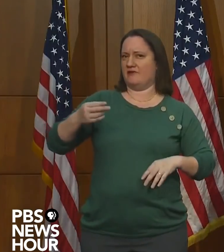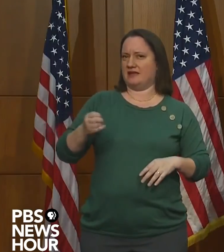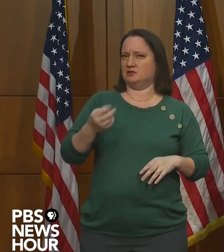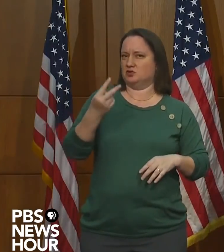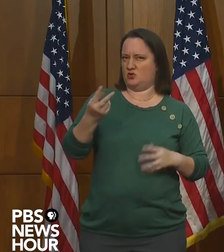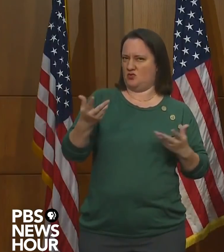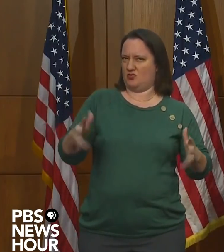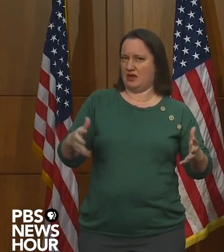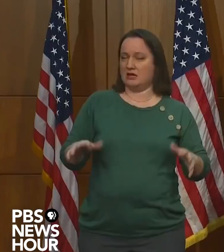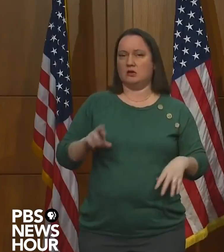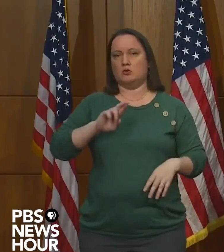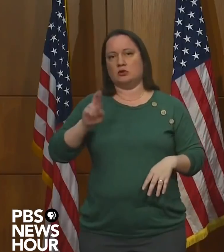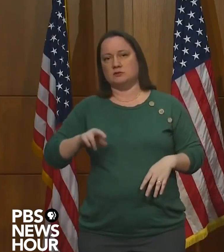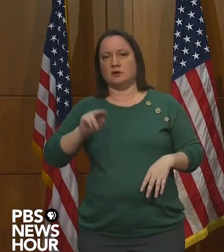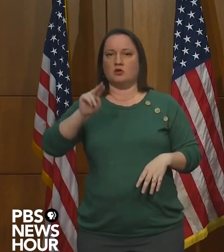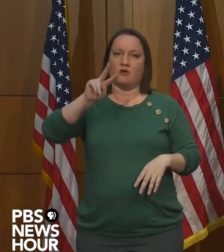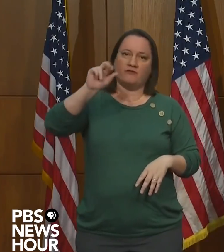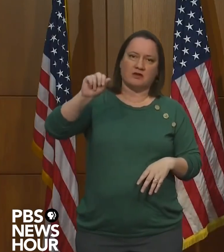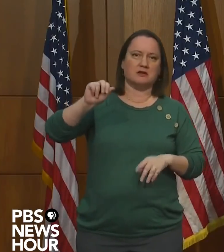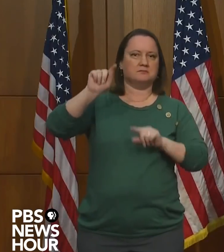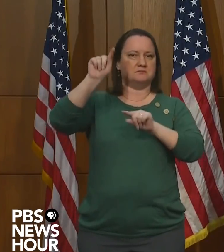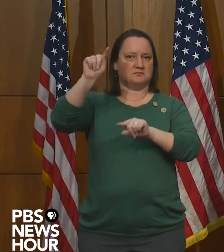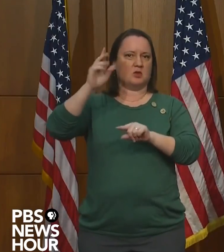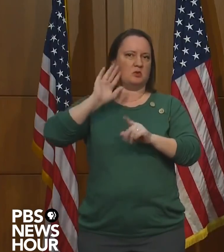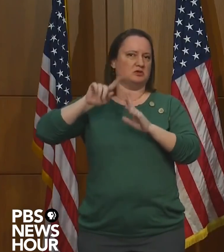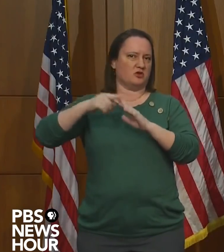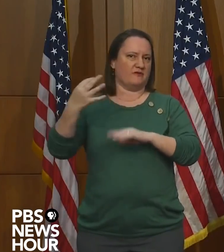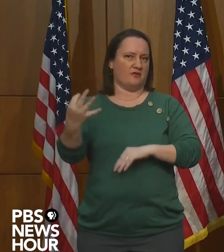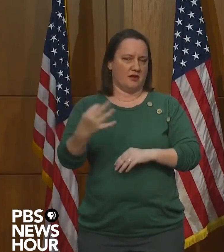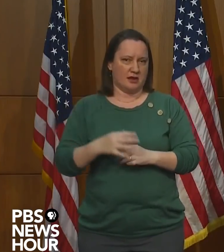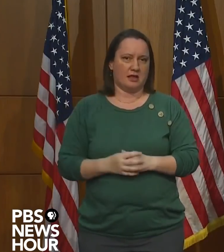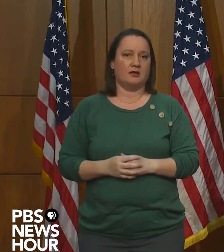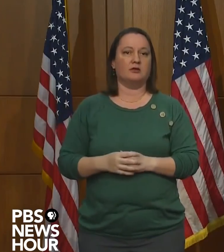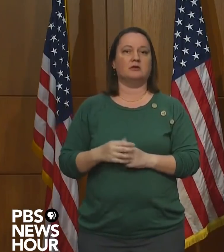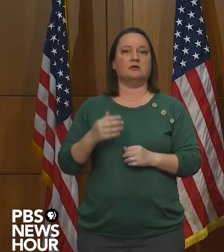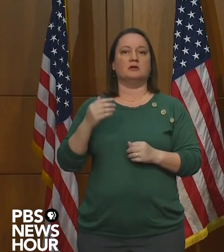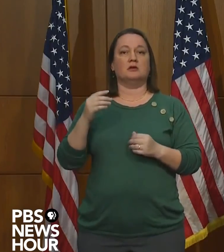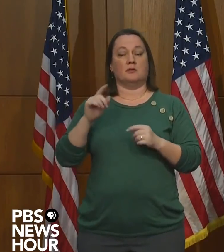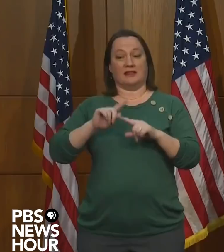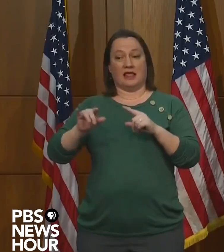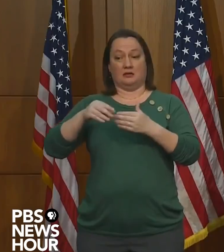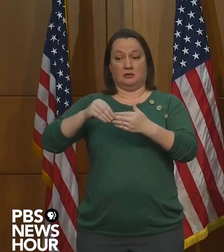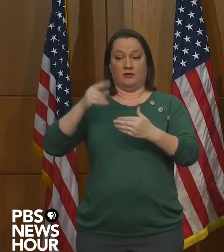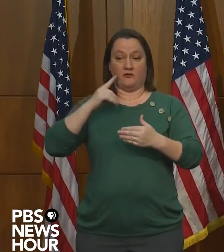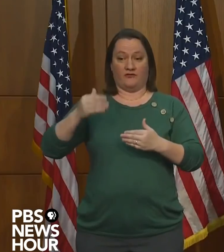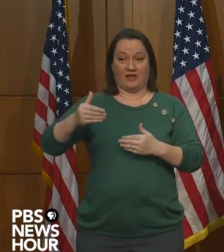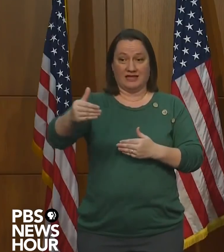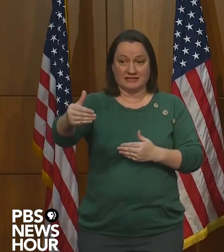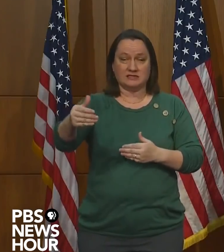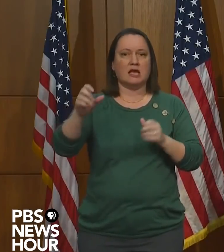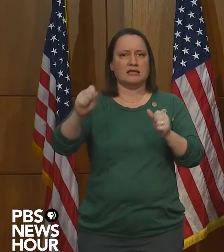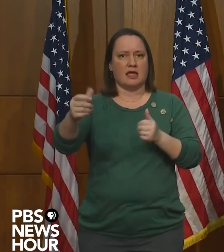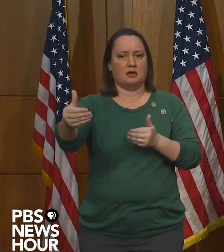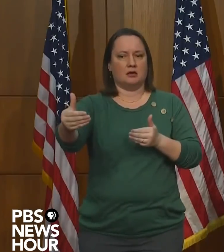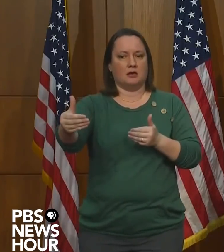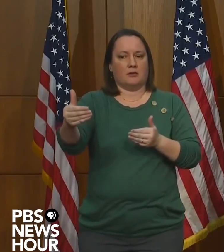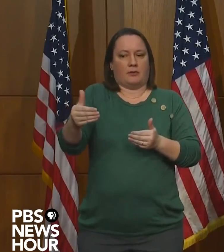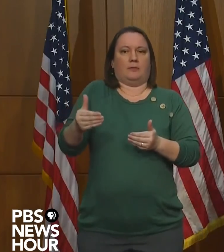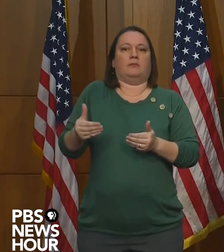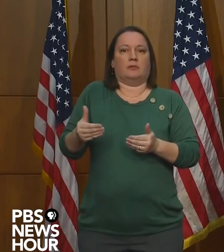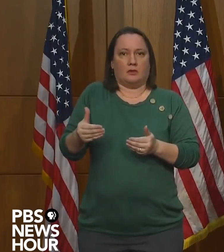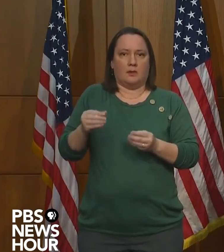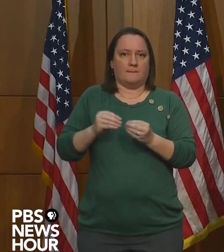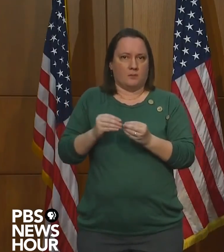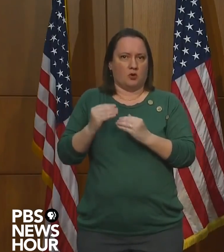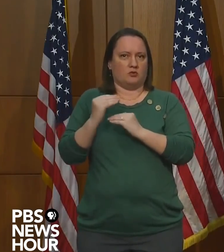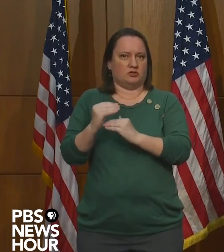relevant for a few jurisdictions now and would be relevant if we move back to our more restrictive environment due to public health conditions. So we wanted to make sure you knew about phase one as well.